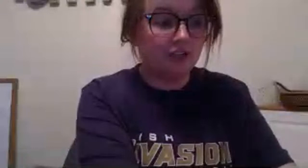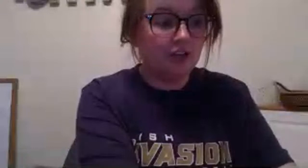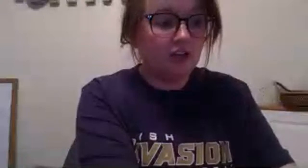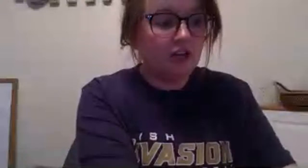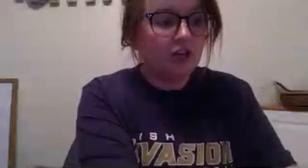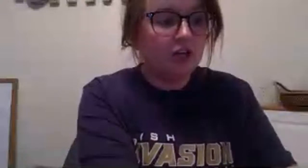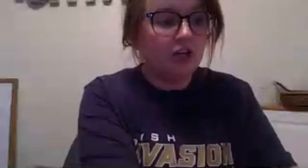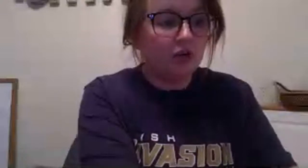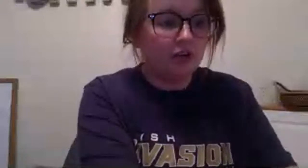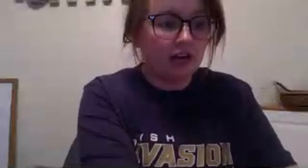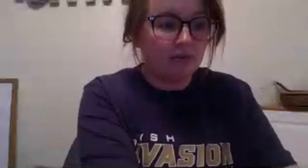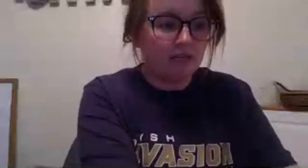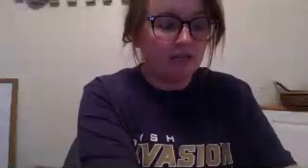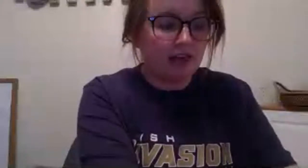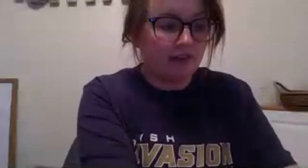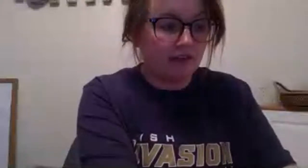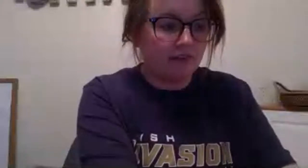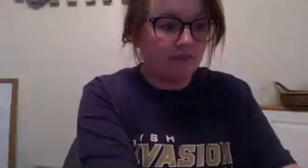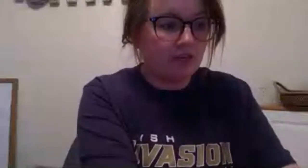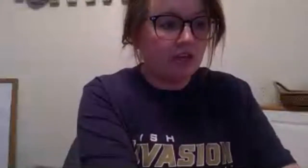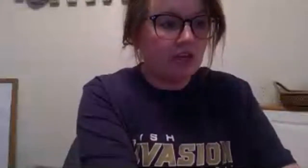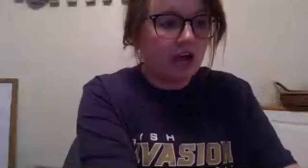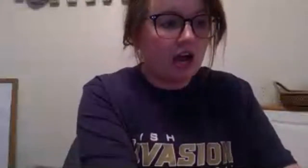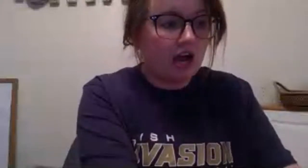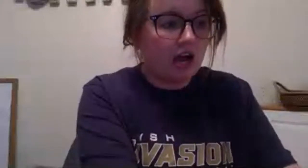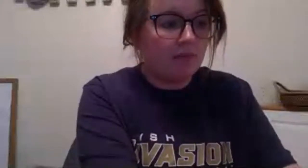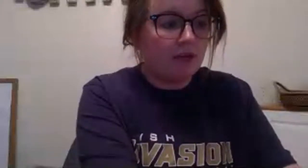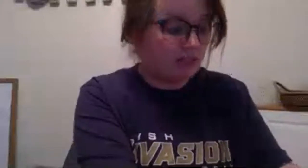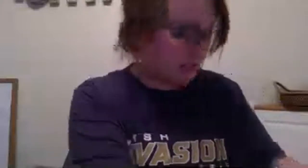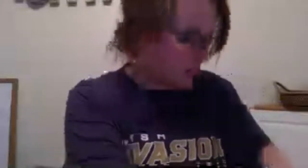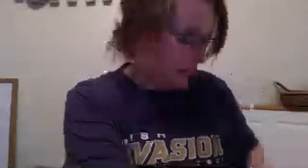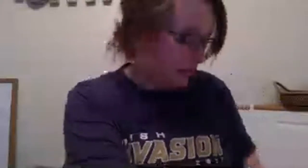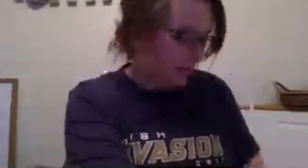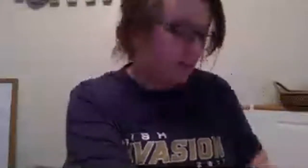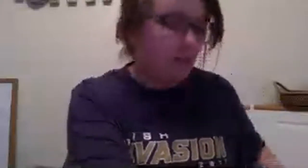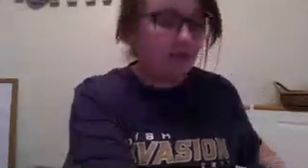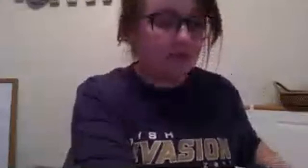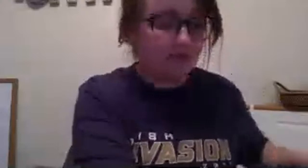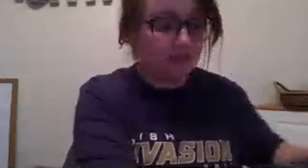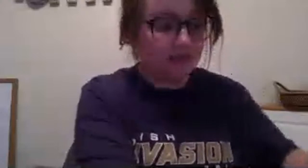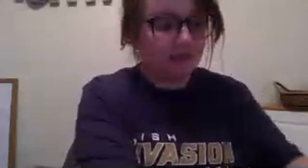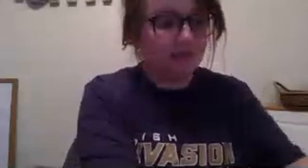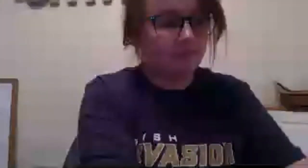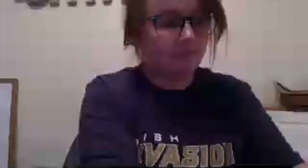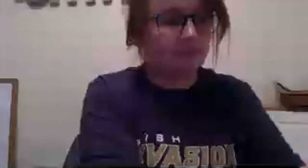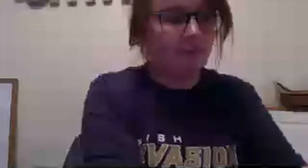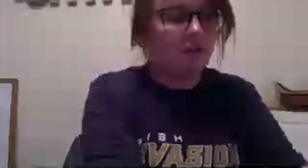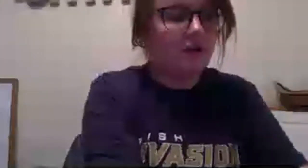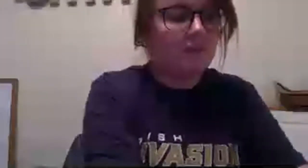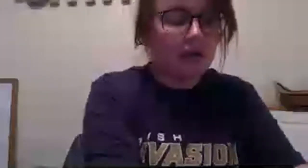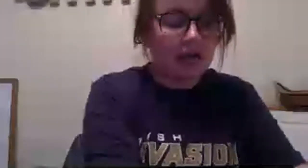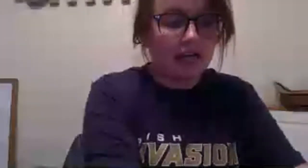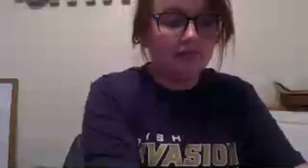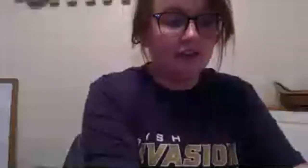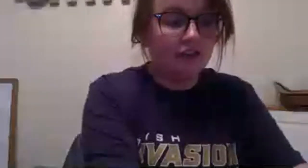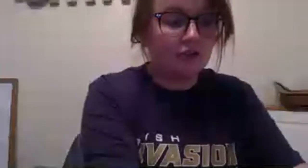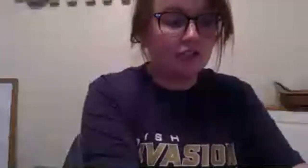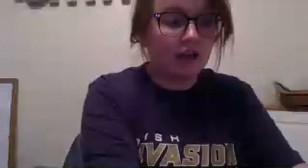who their enemy is in heaven um because that's knowledge that can be used against them but father george kept